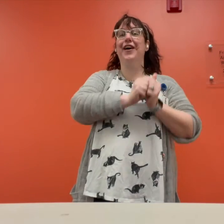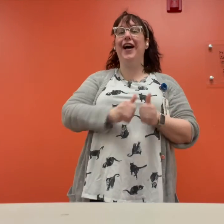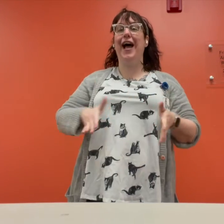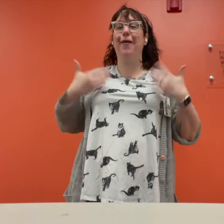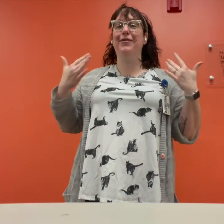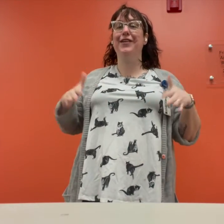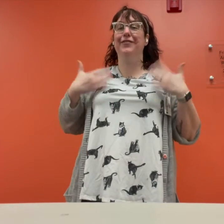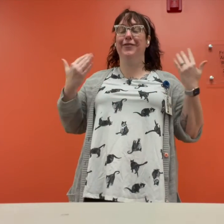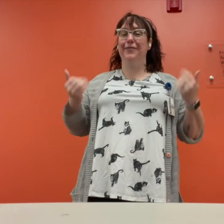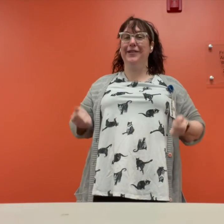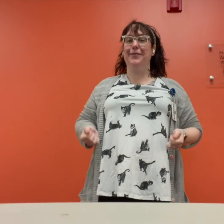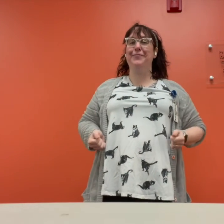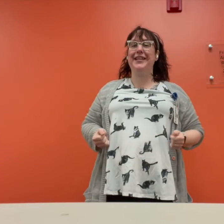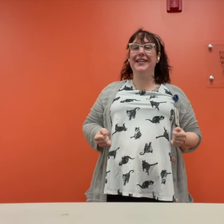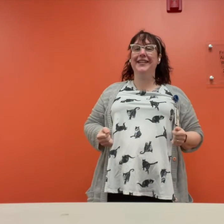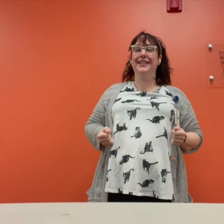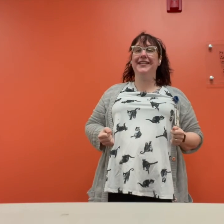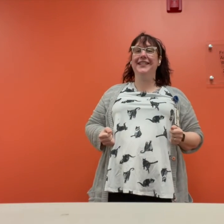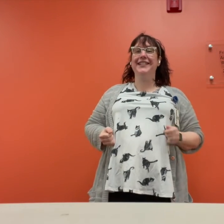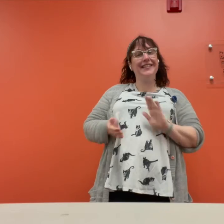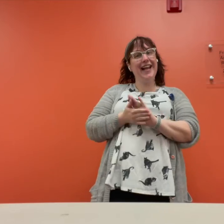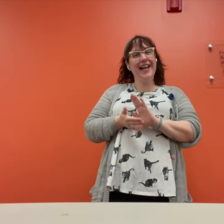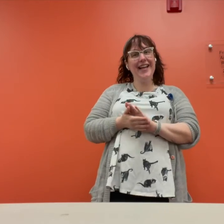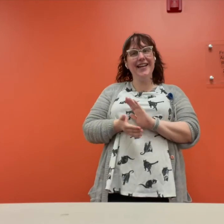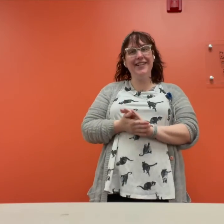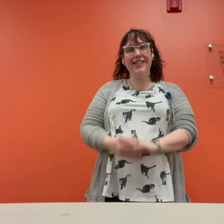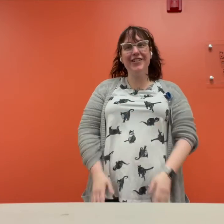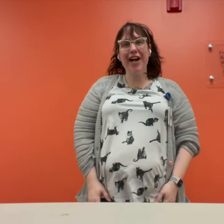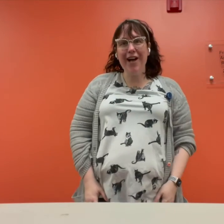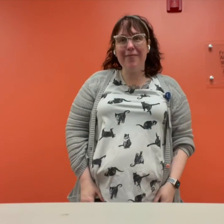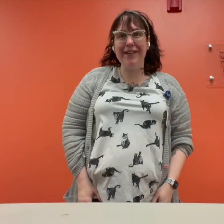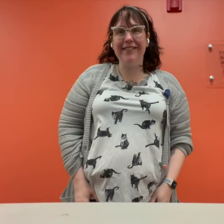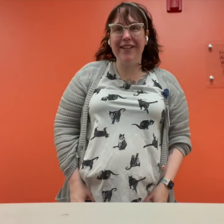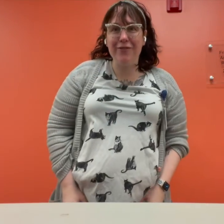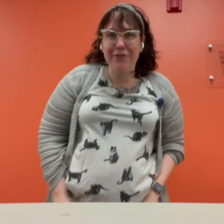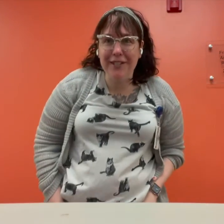happier we'll be. Yay. Great job. Thanks for joining me.